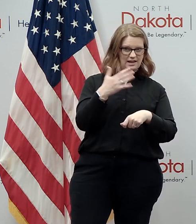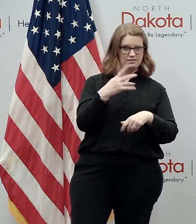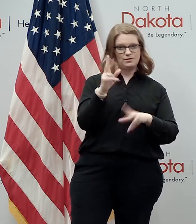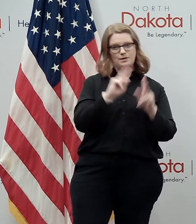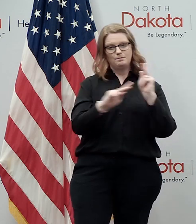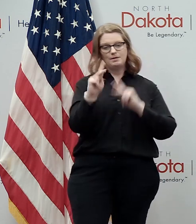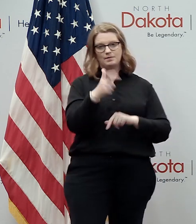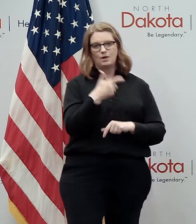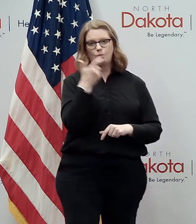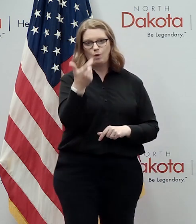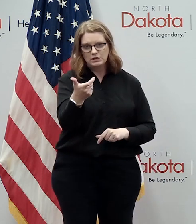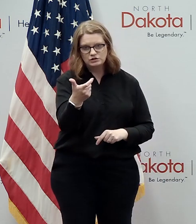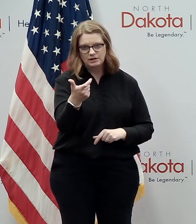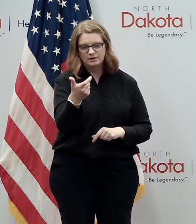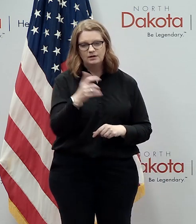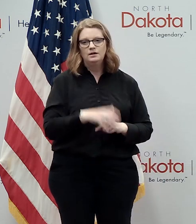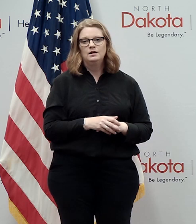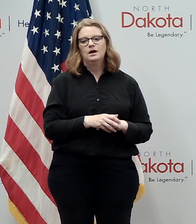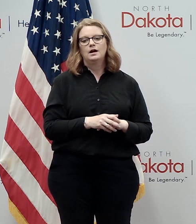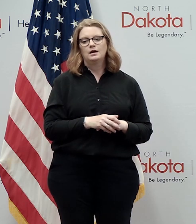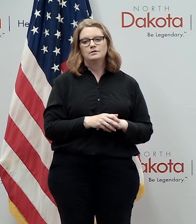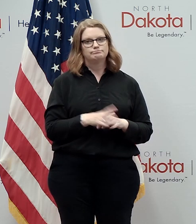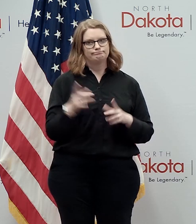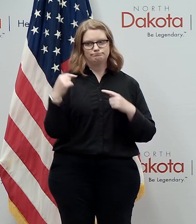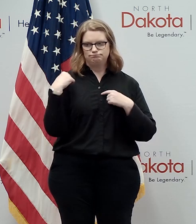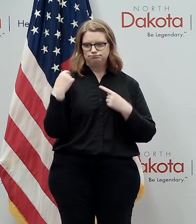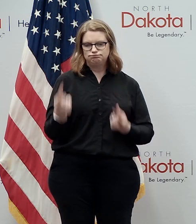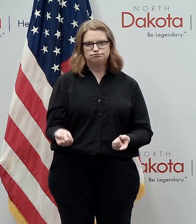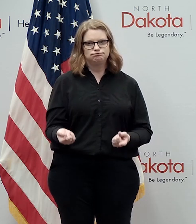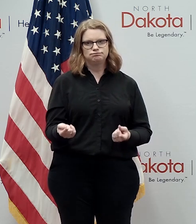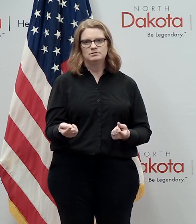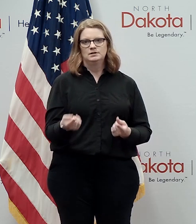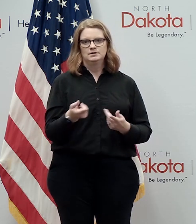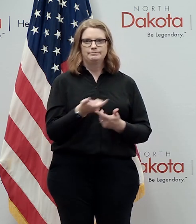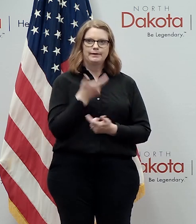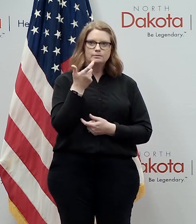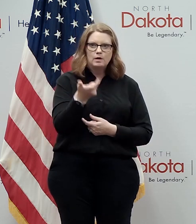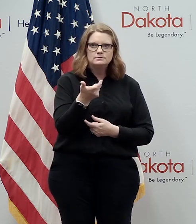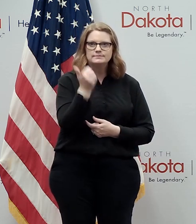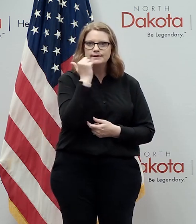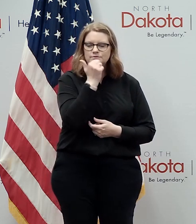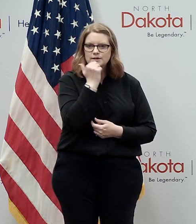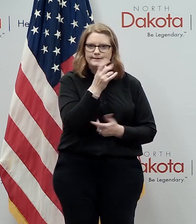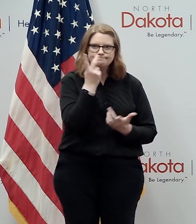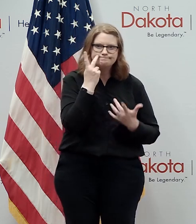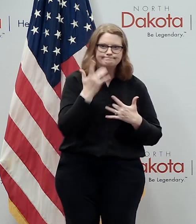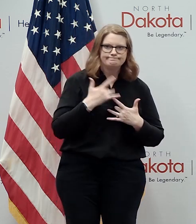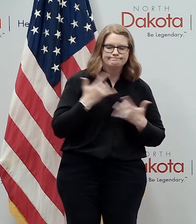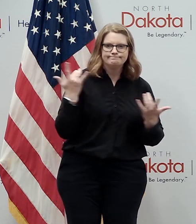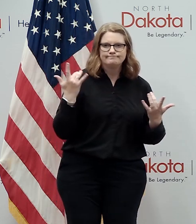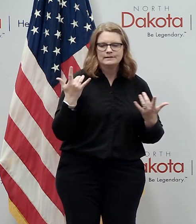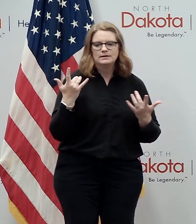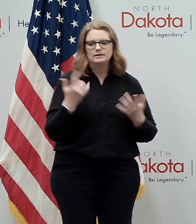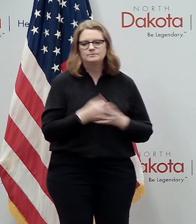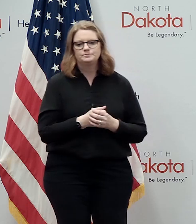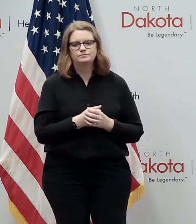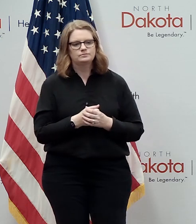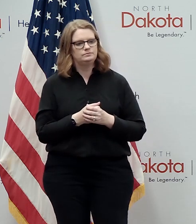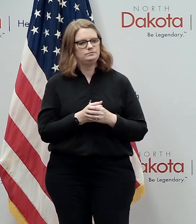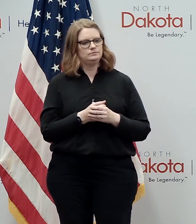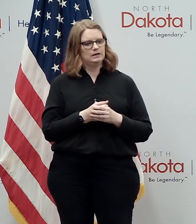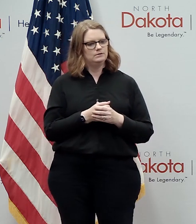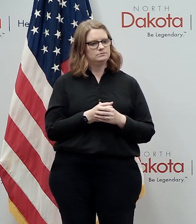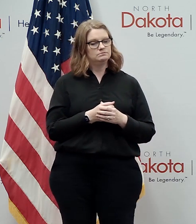watching uh into these uh as you have been so faithfully across all of these uh uh press briefings uh with